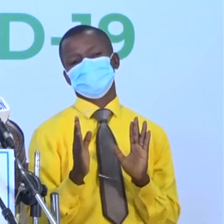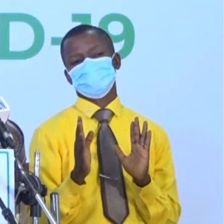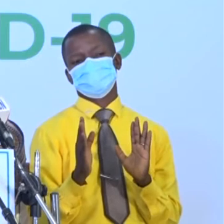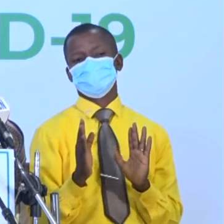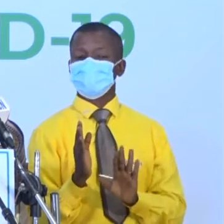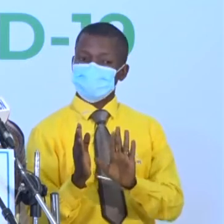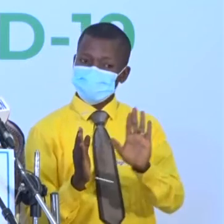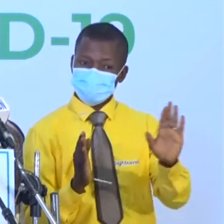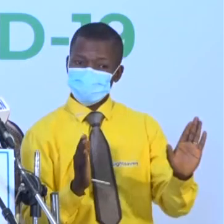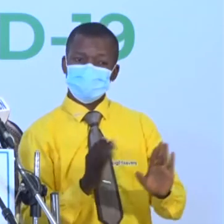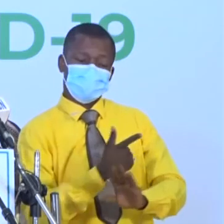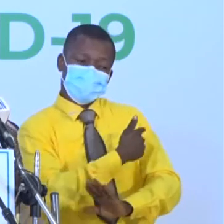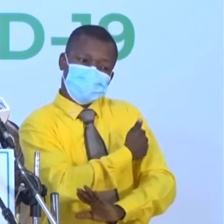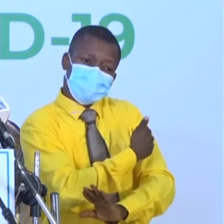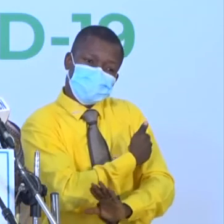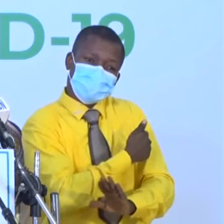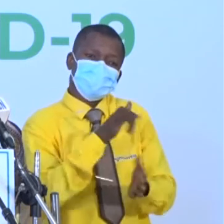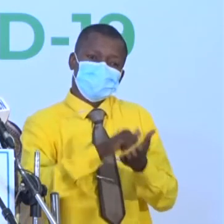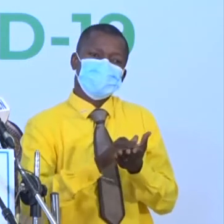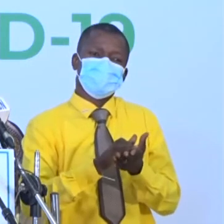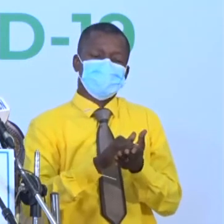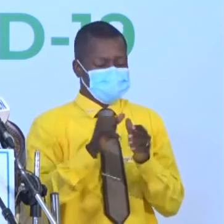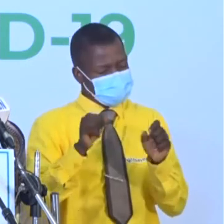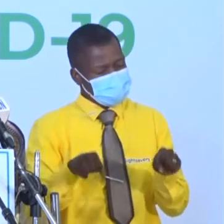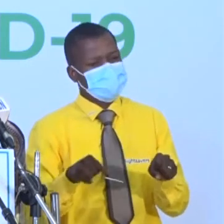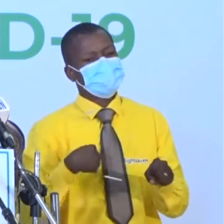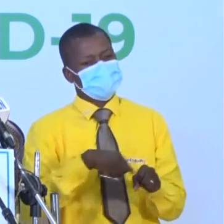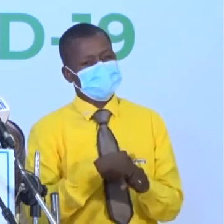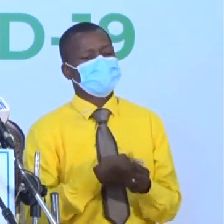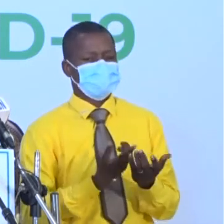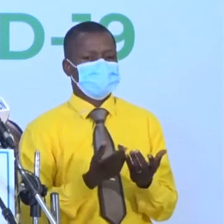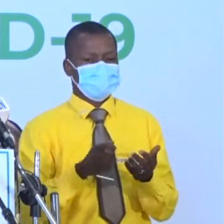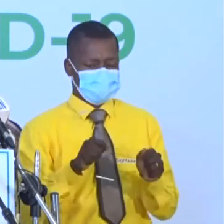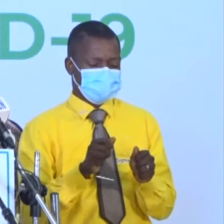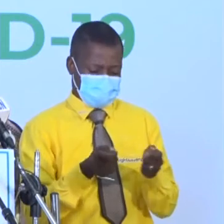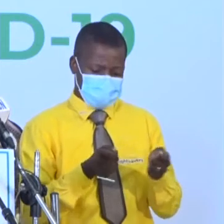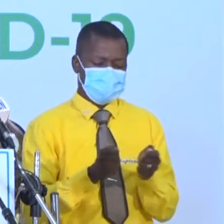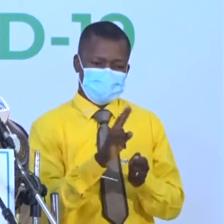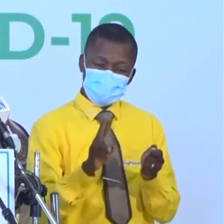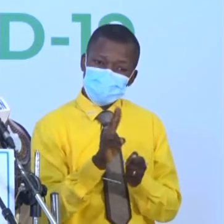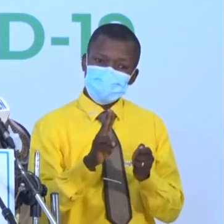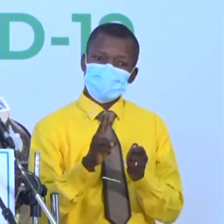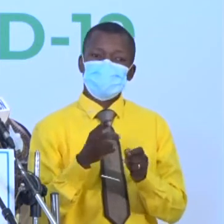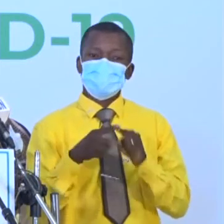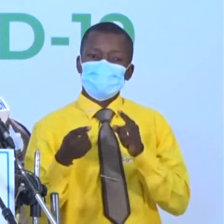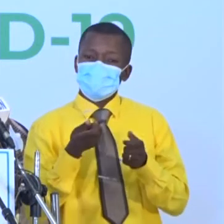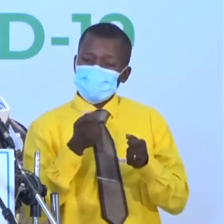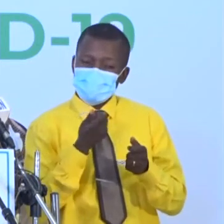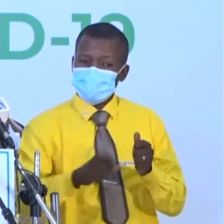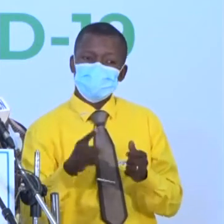Those that can still be salvaged will be used, and those that cannot